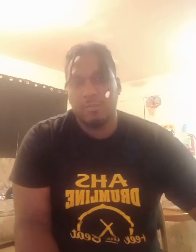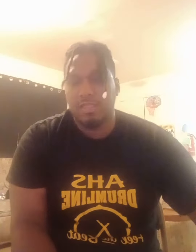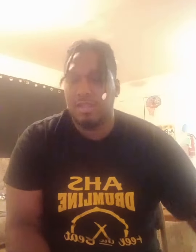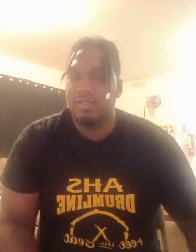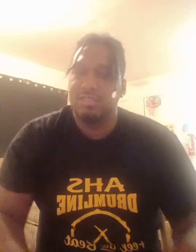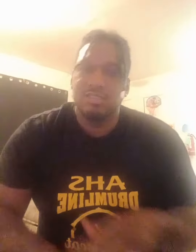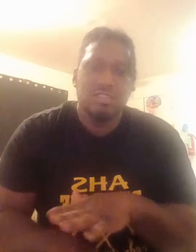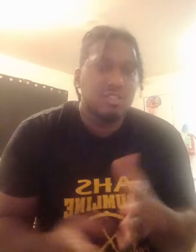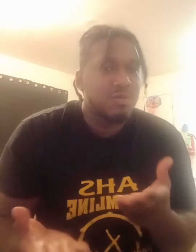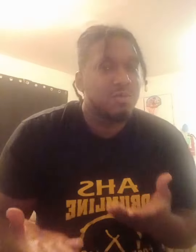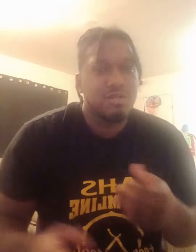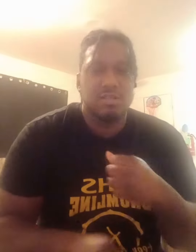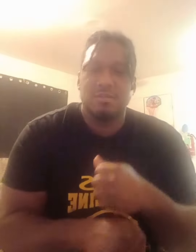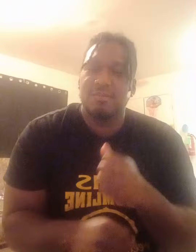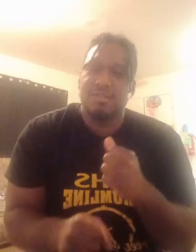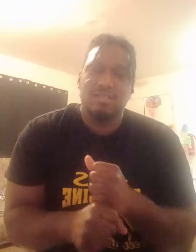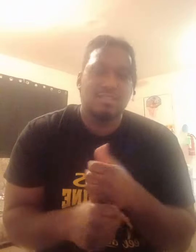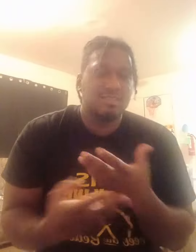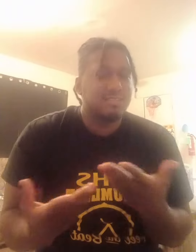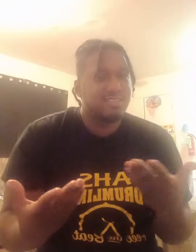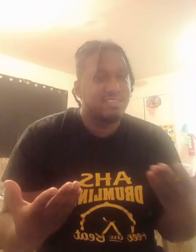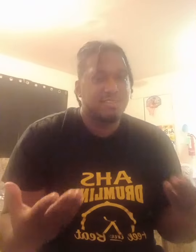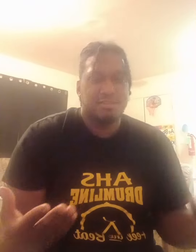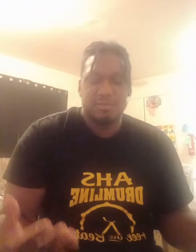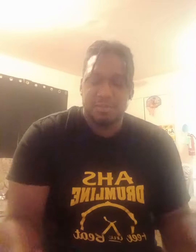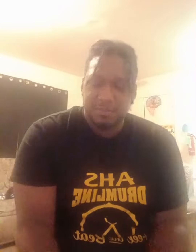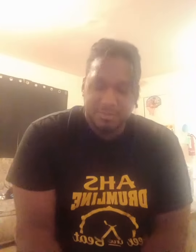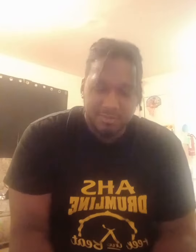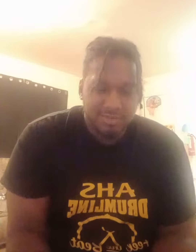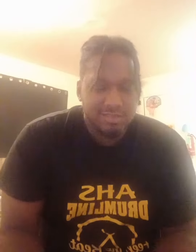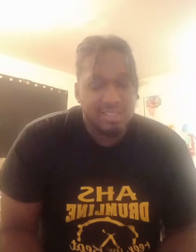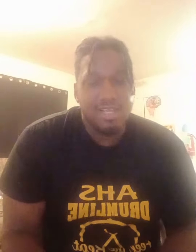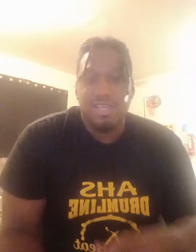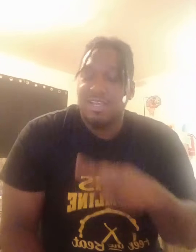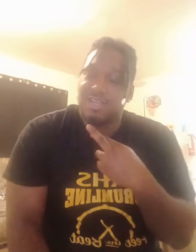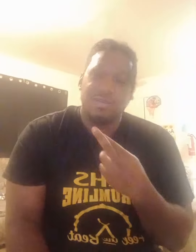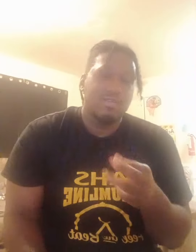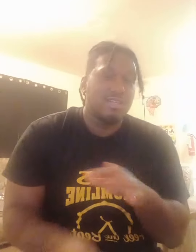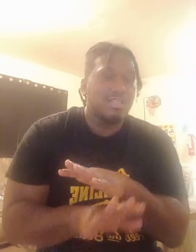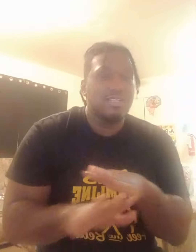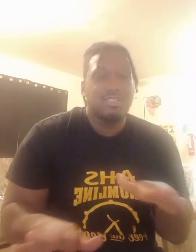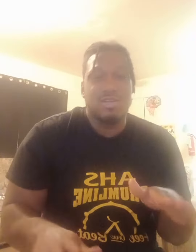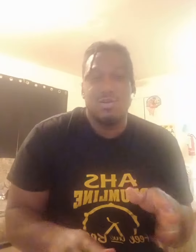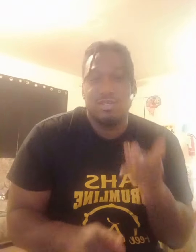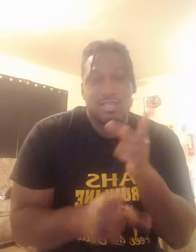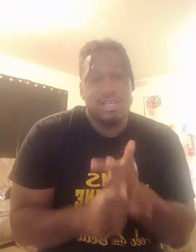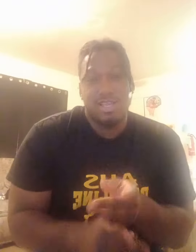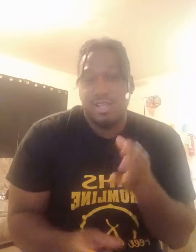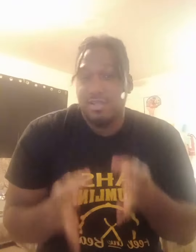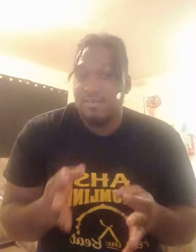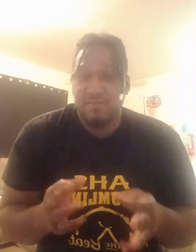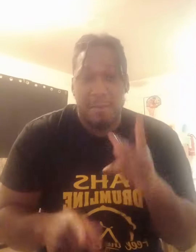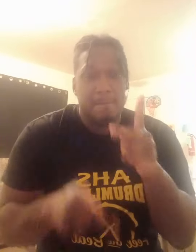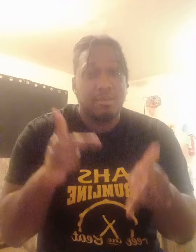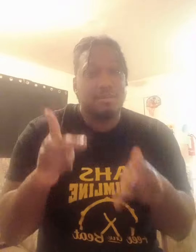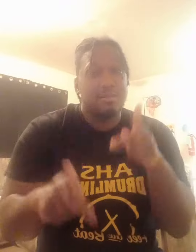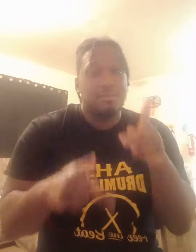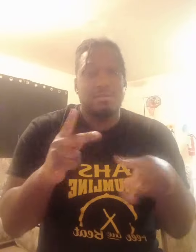I don't want to make it seem, I really don't care if people